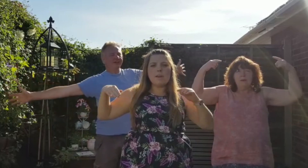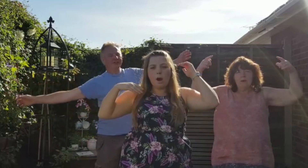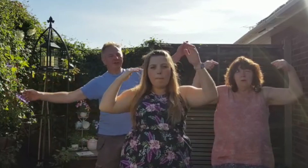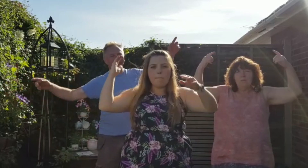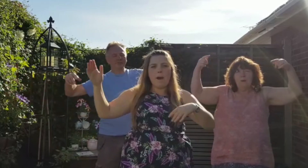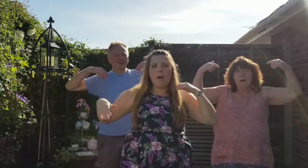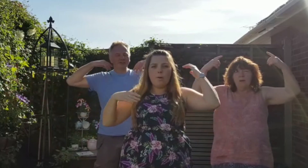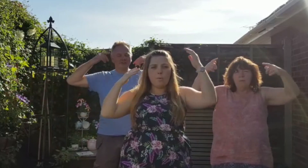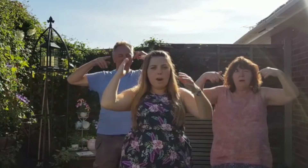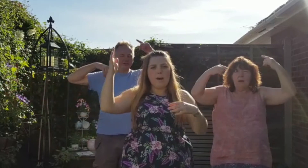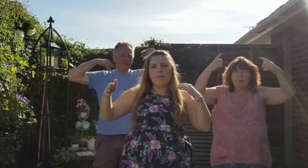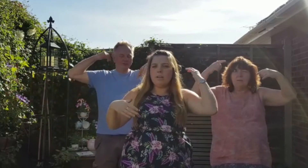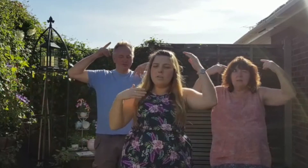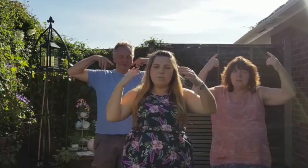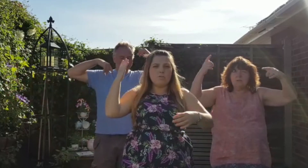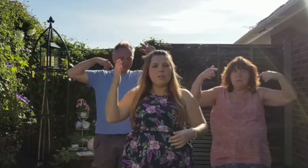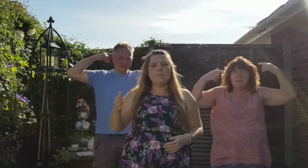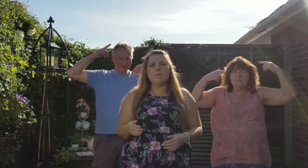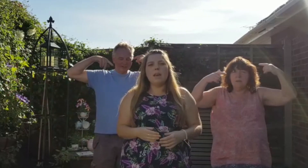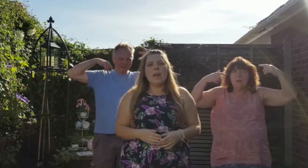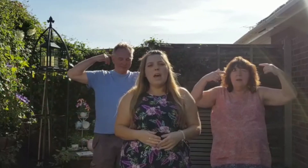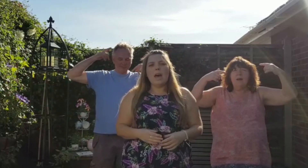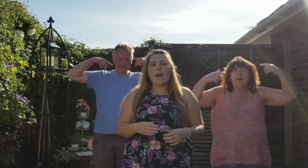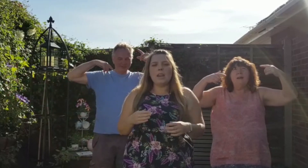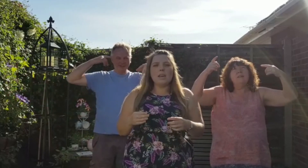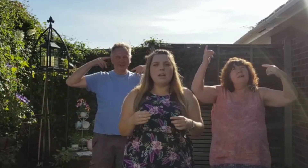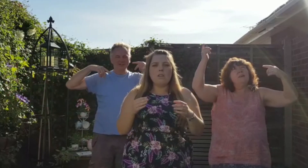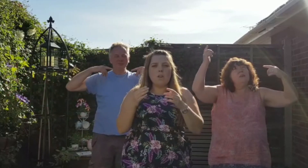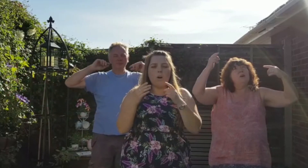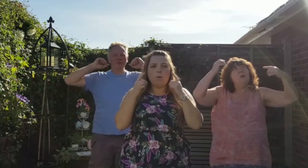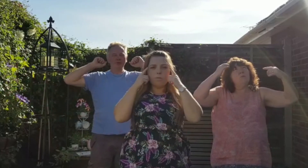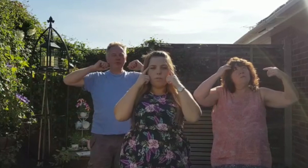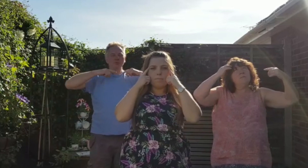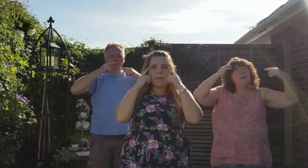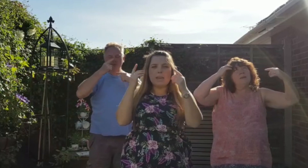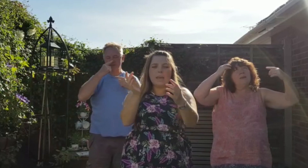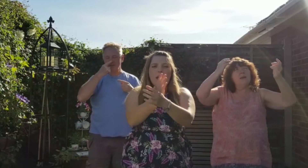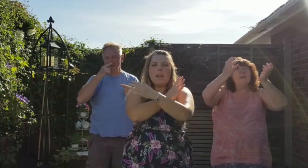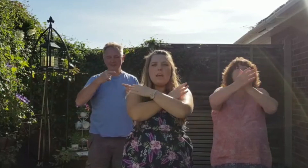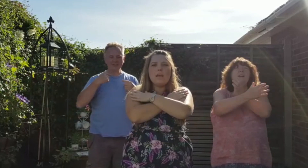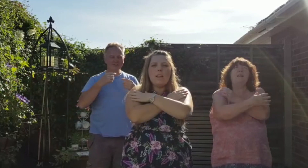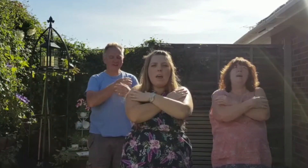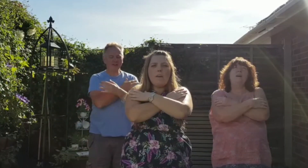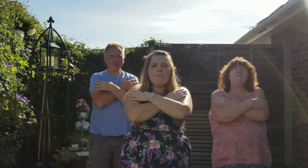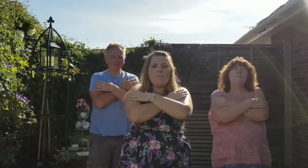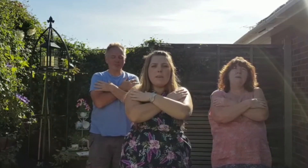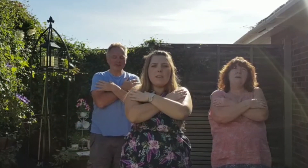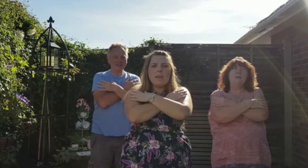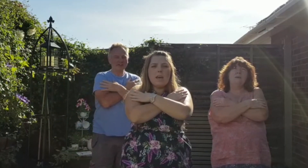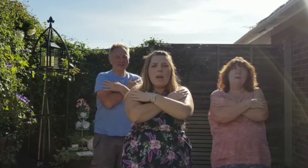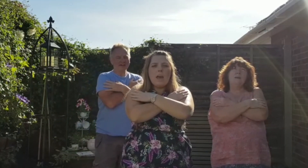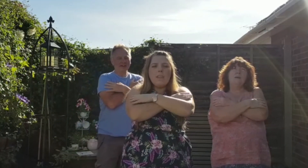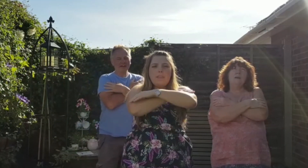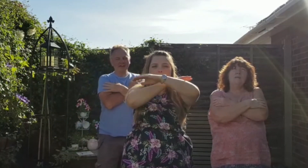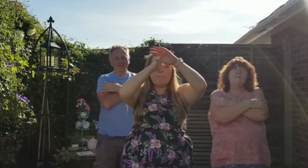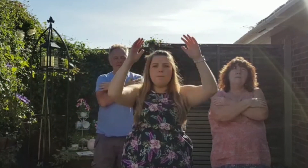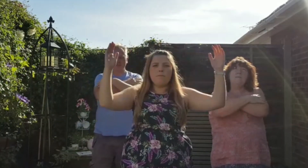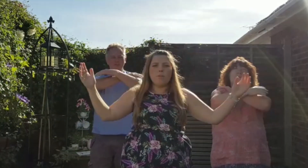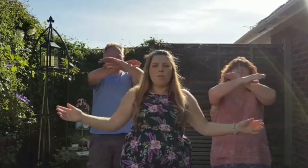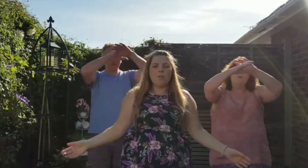beyond my wildest dreams And He's known me and He's loved me since before